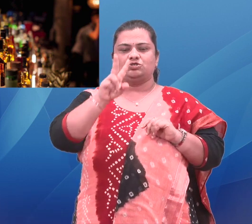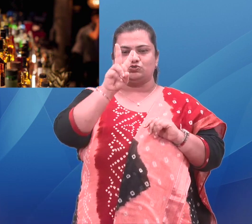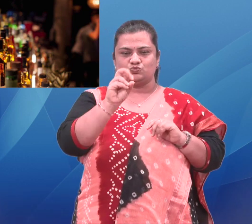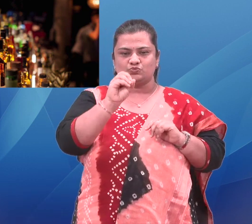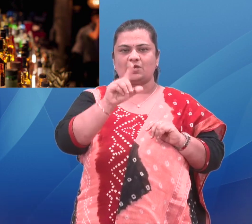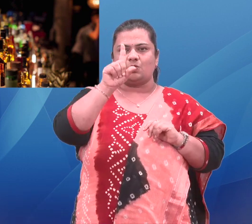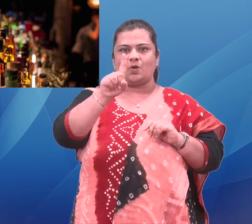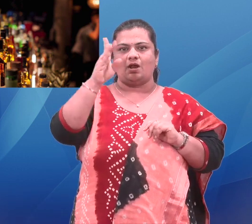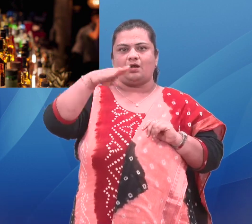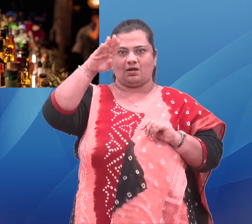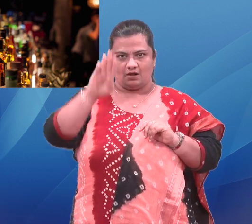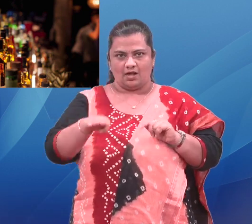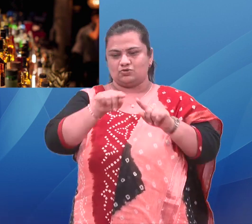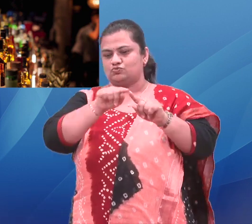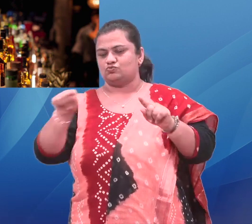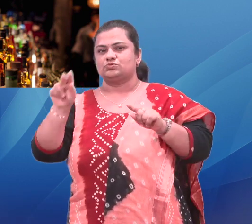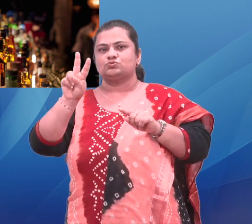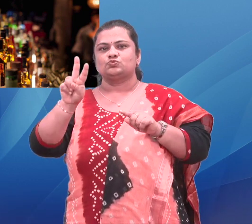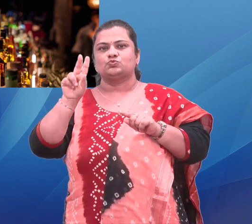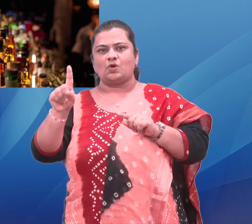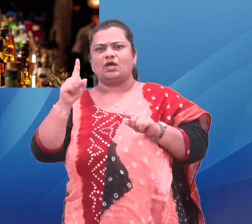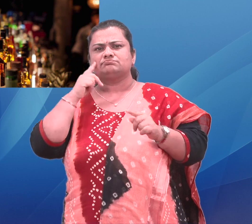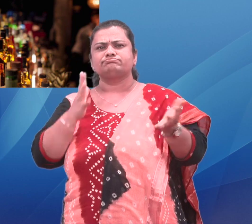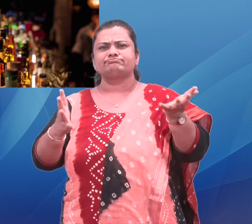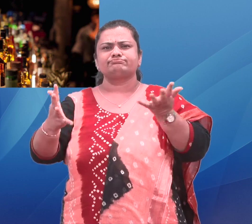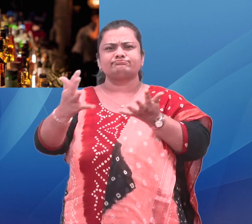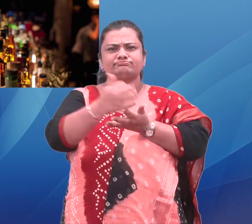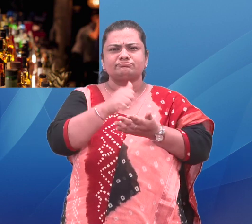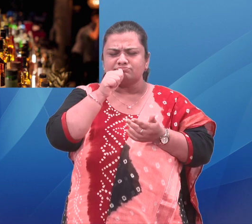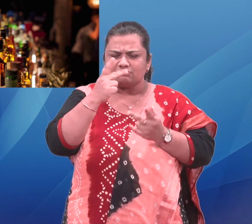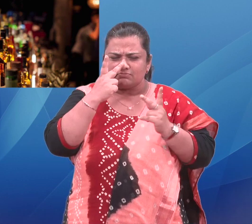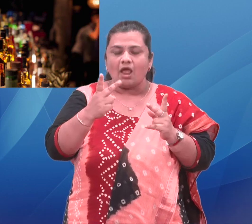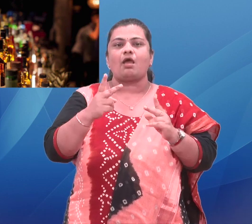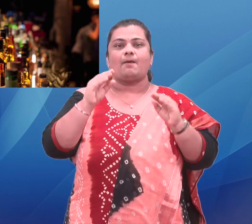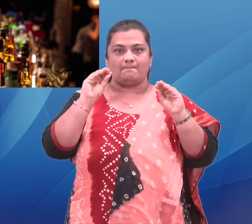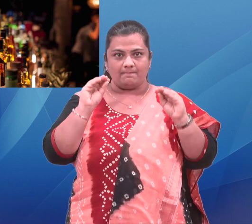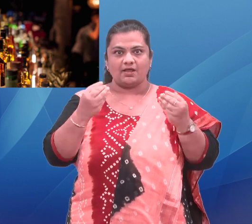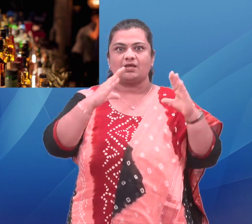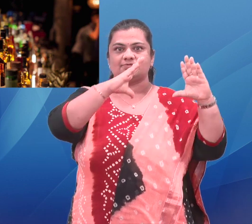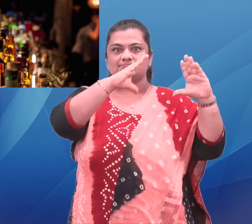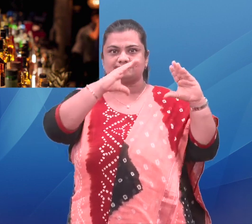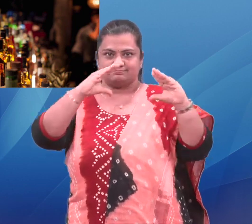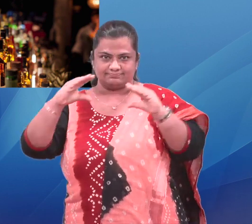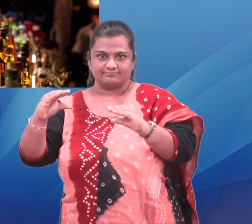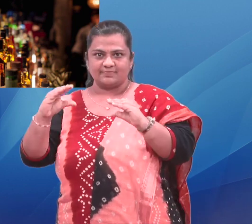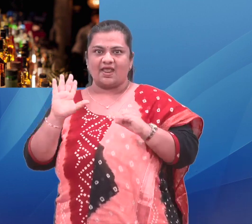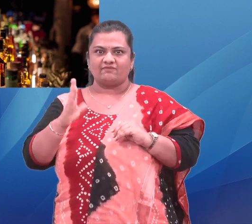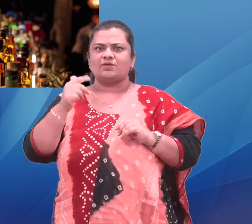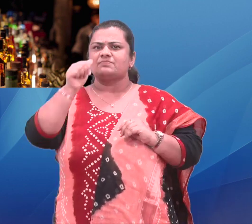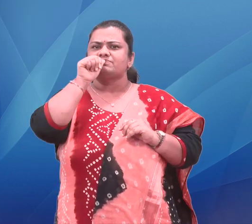from the 1.6% in the previous survey held in 2015-16. At the national level, 0